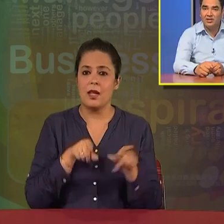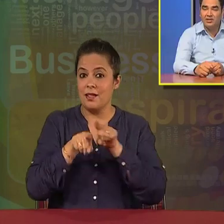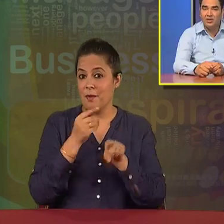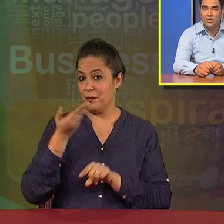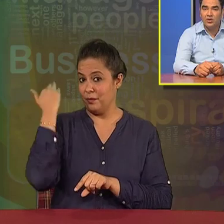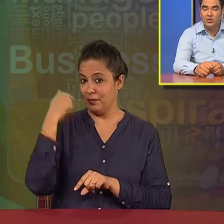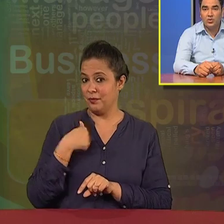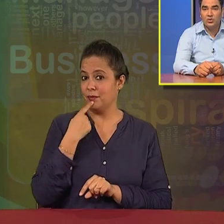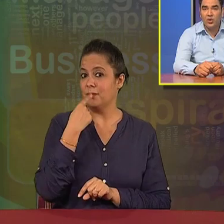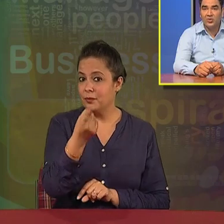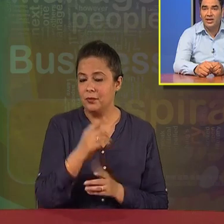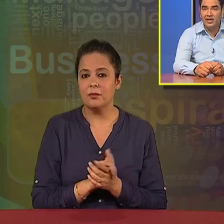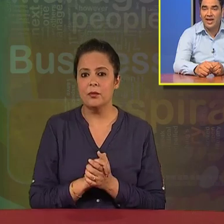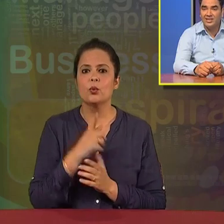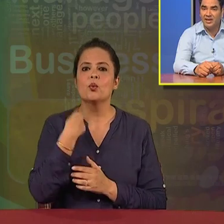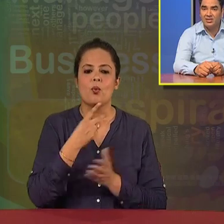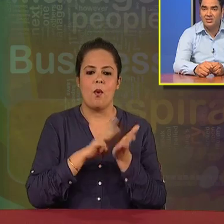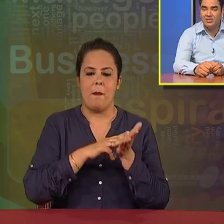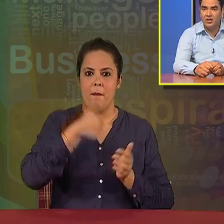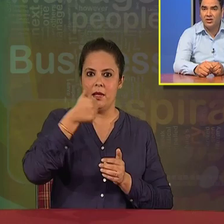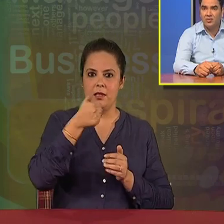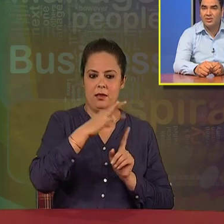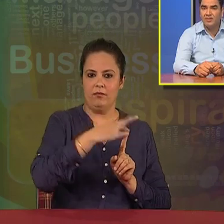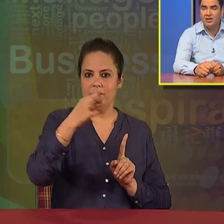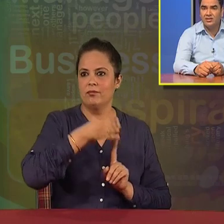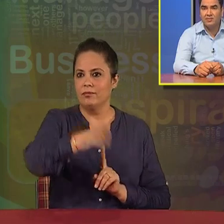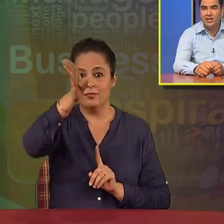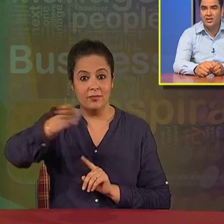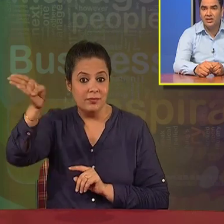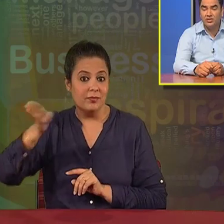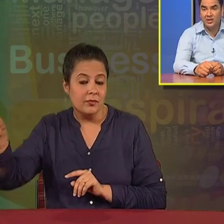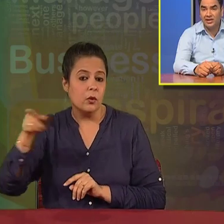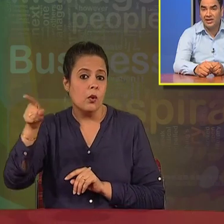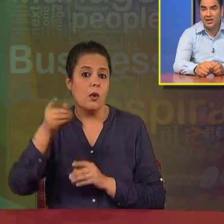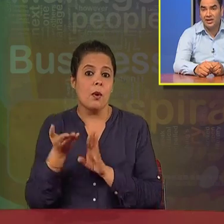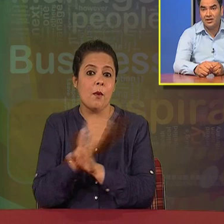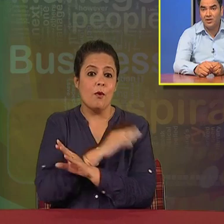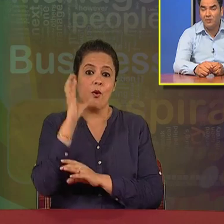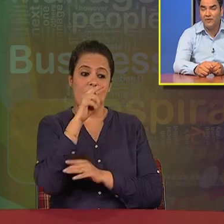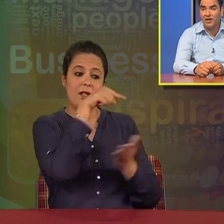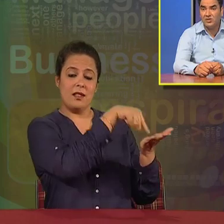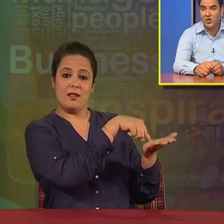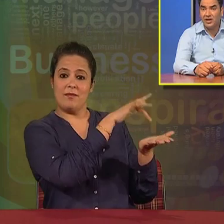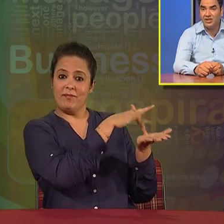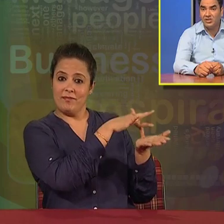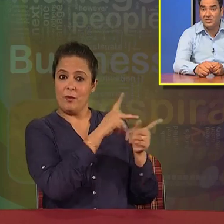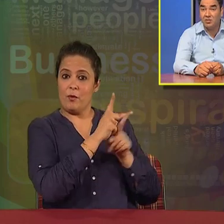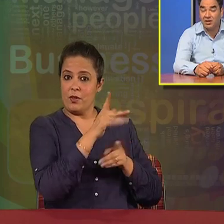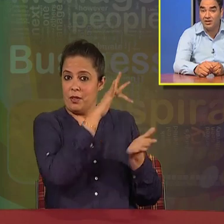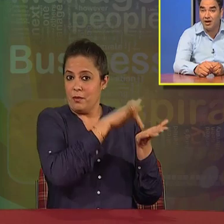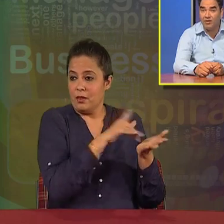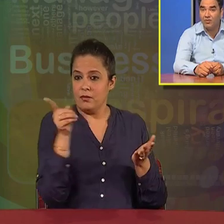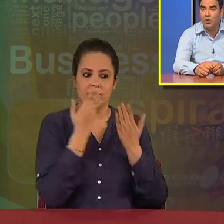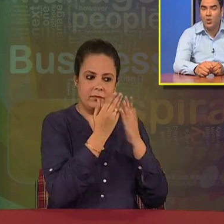I mentioned earlier, those who are joining as managers, they must have learned something theoretically in the professional organizations.